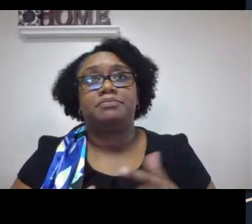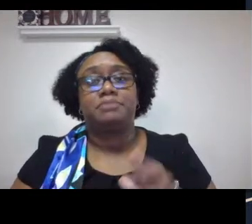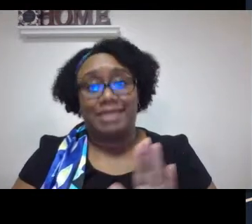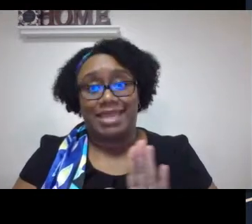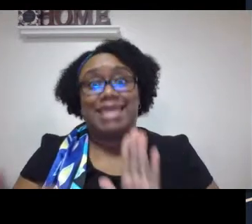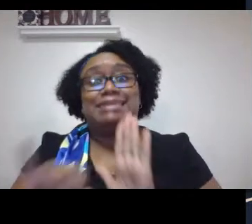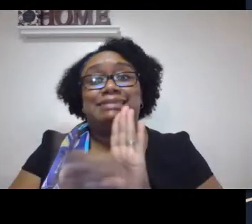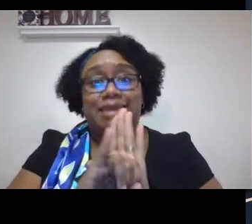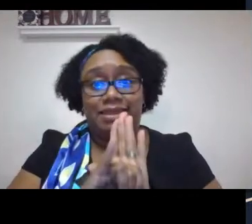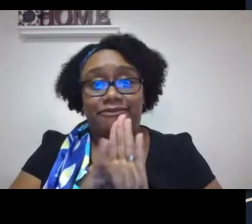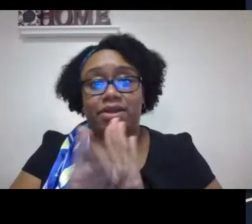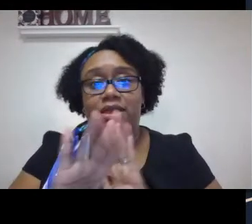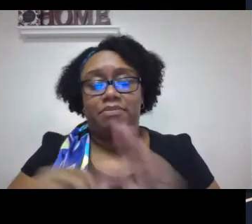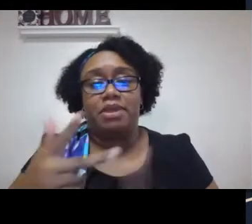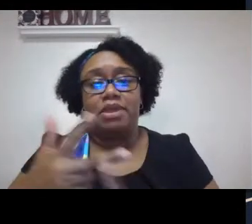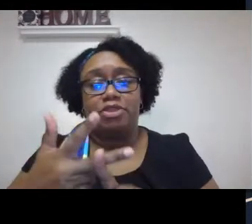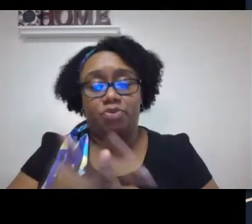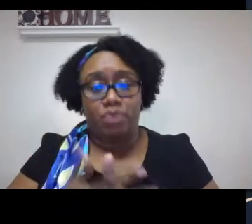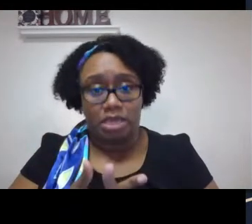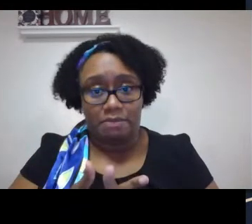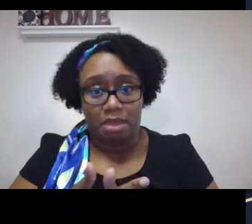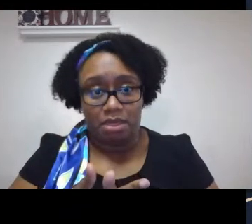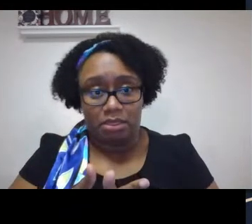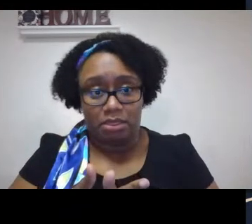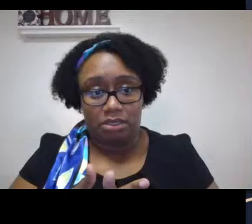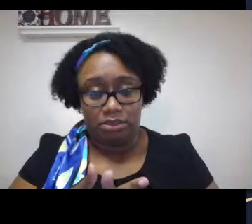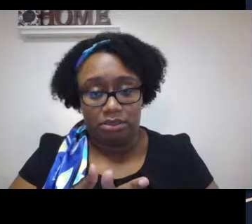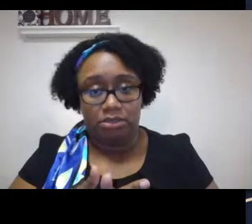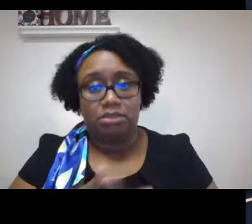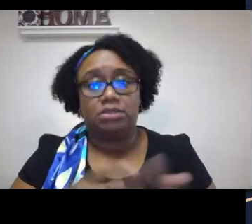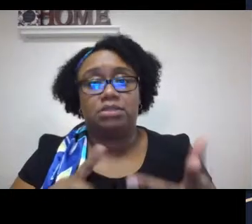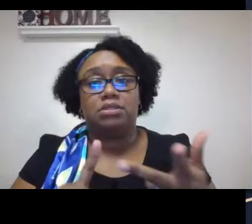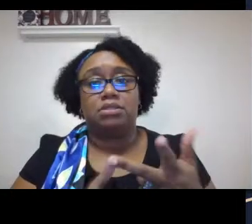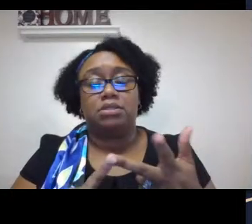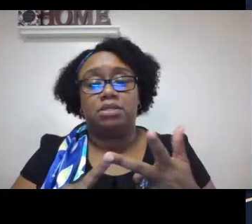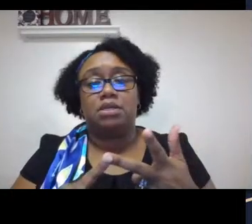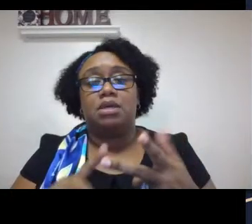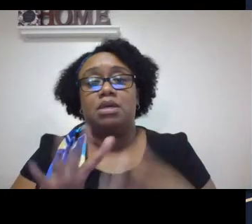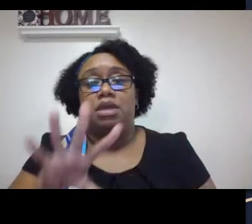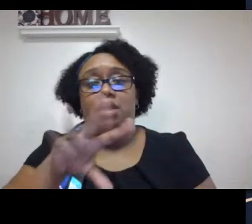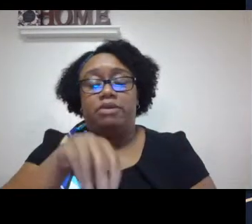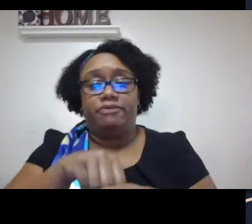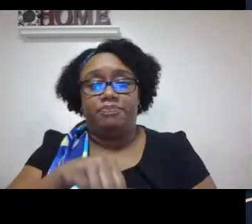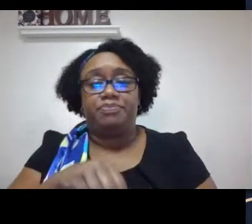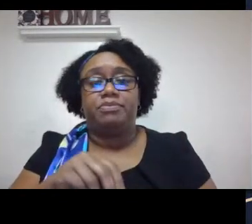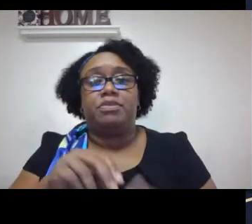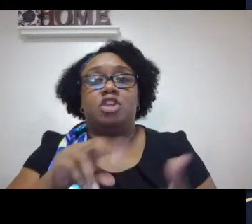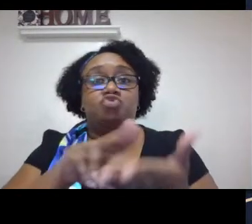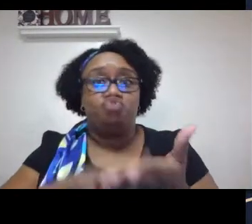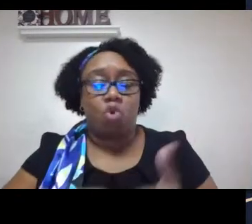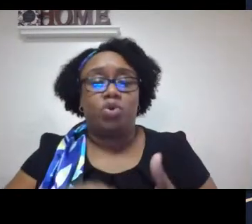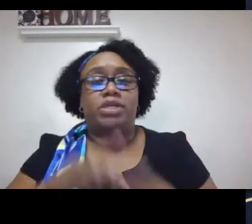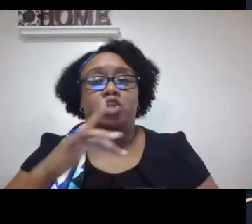A one-month screening, a three-month screening,